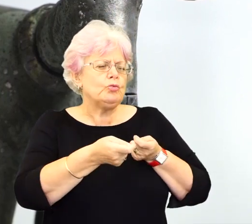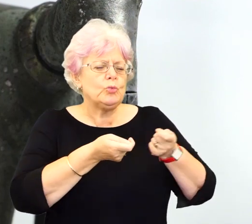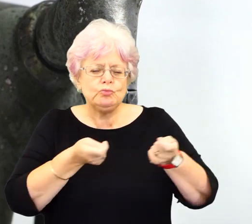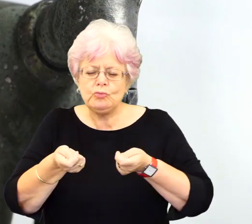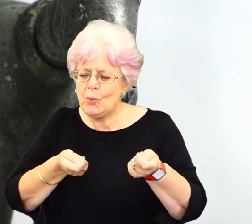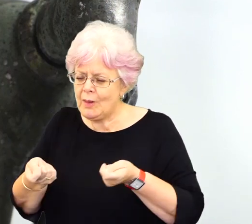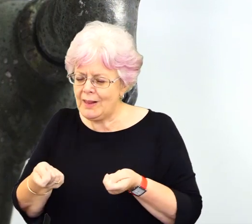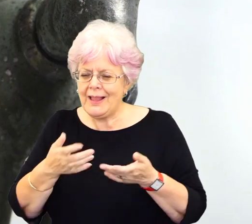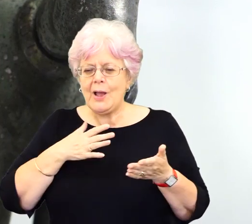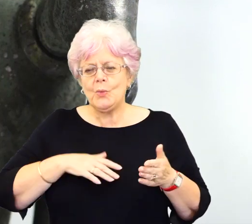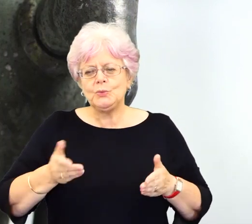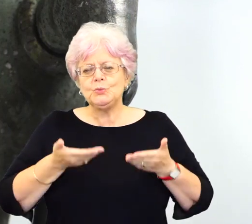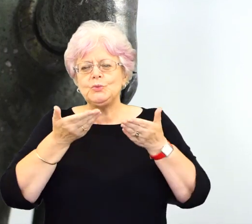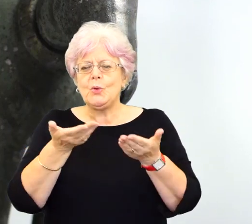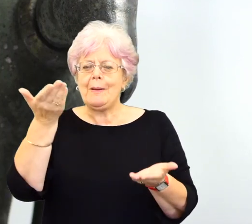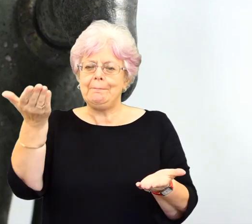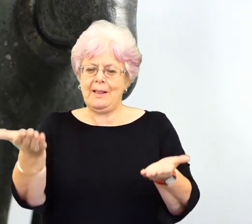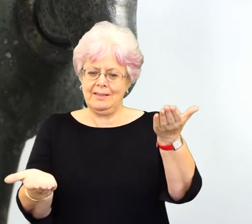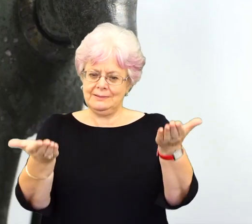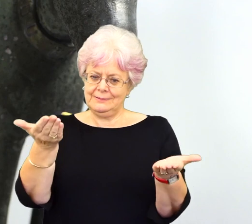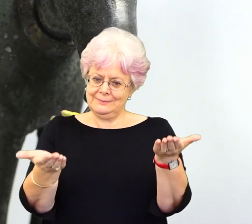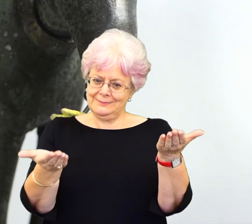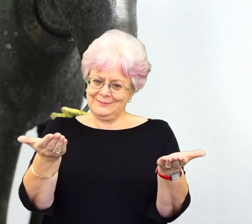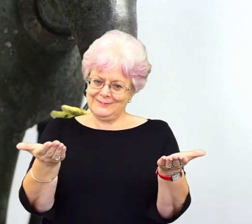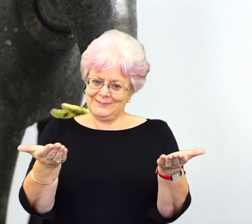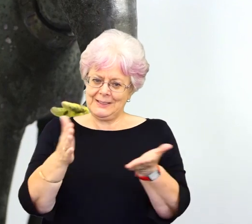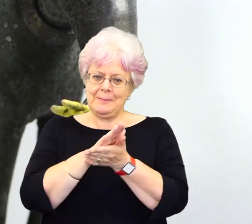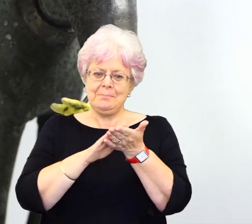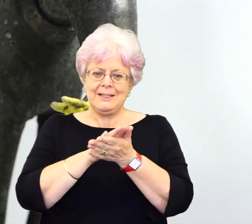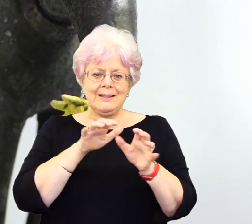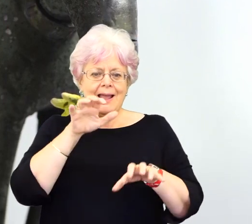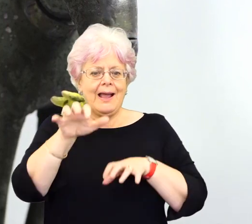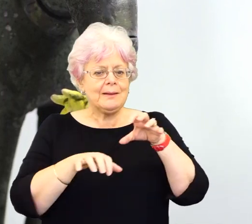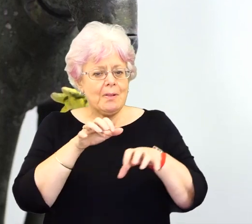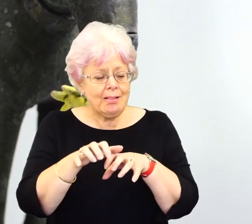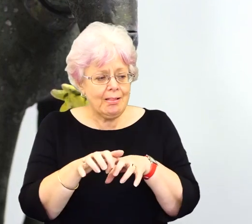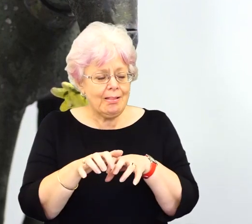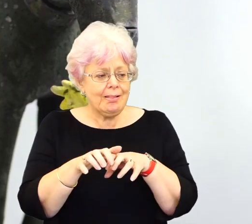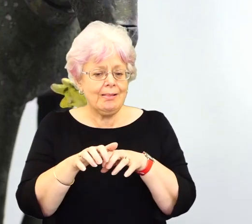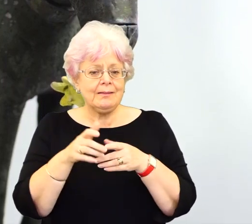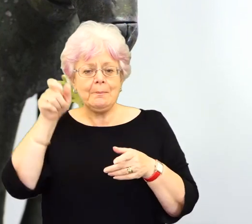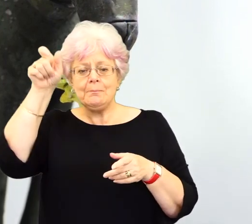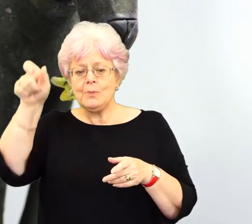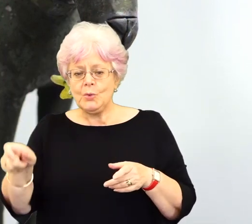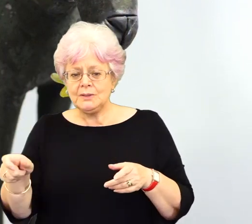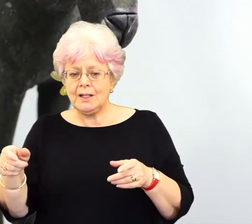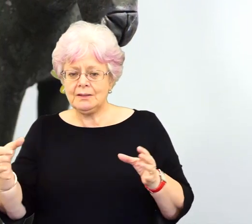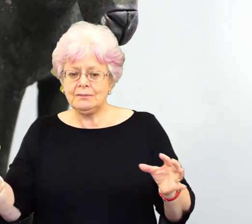control of each other. just wanted that sort of balance, so maybe just, um, of the, yeah, the animal and harmony of the animal